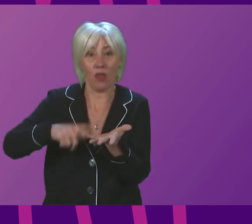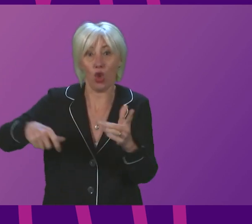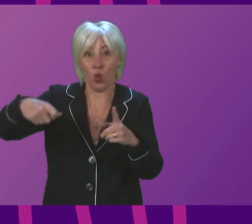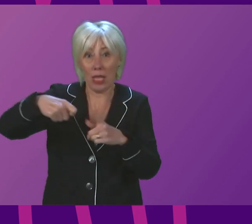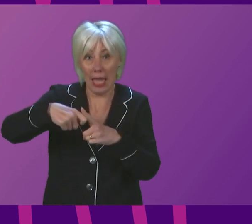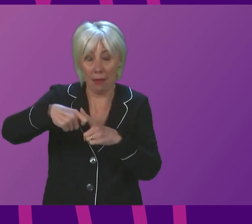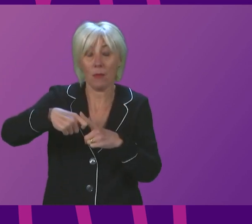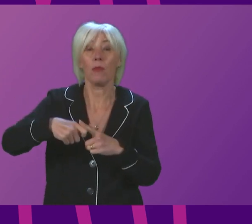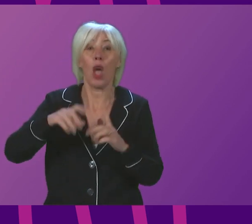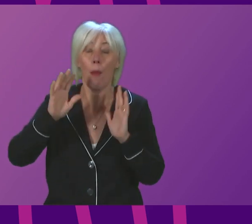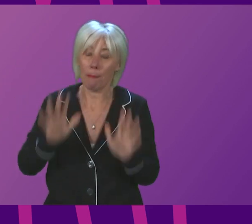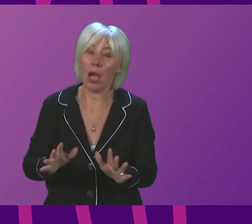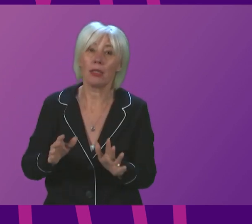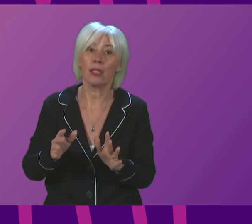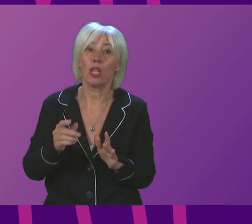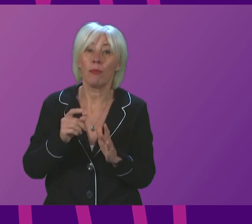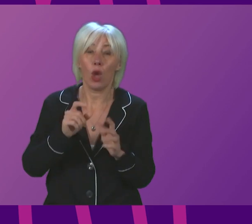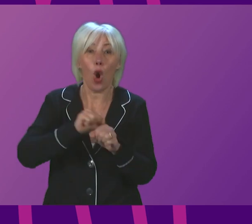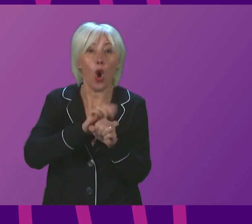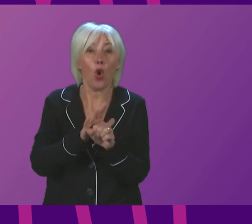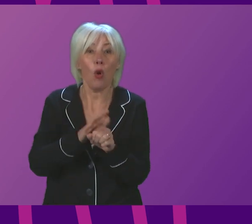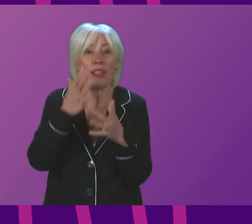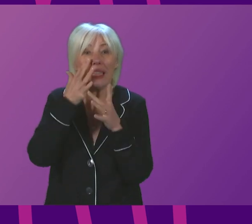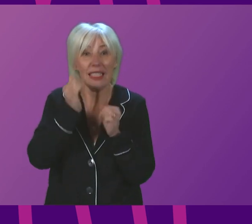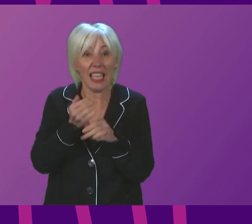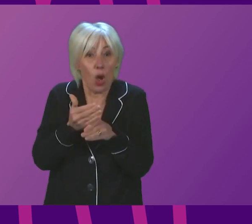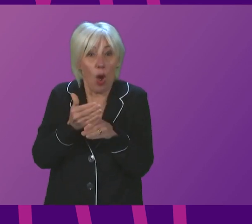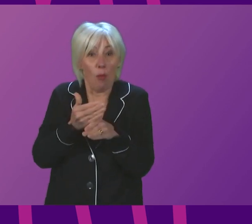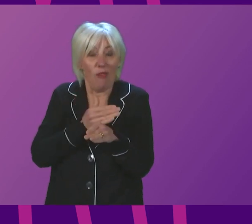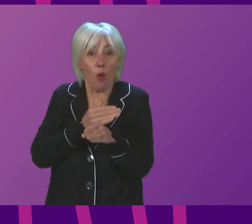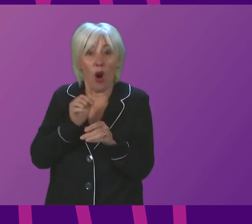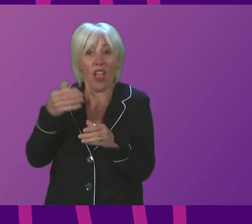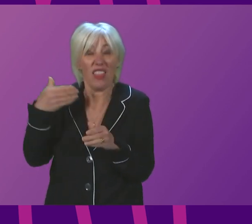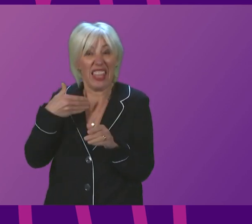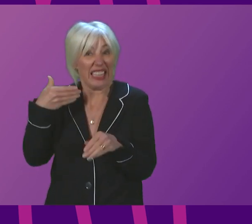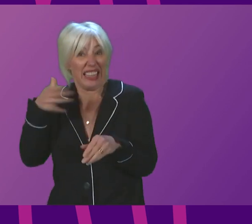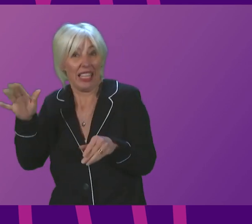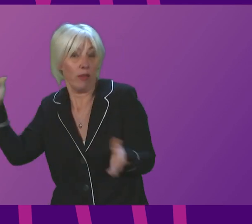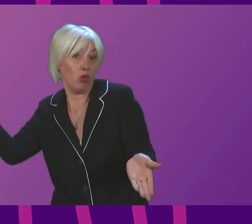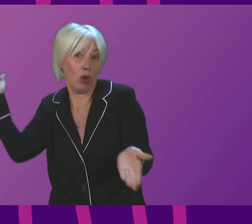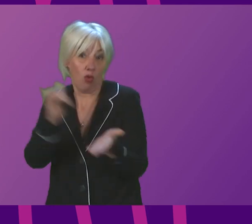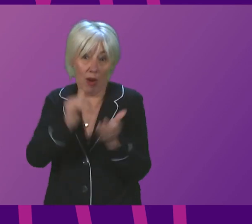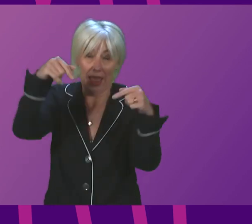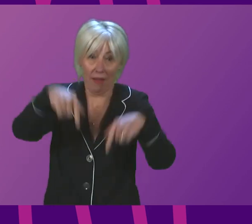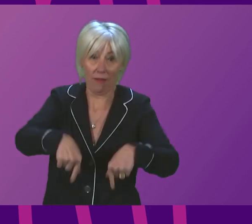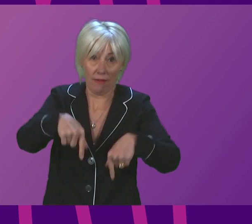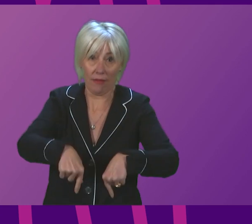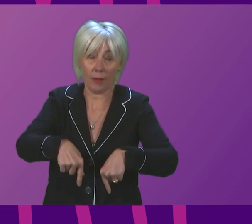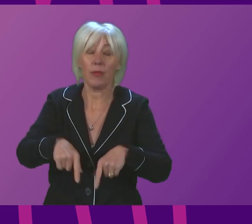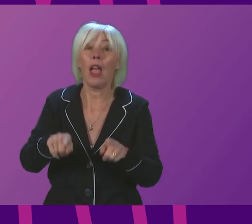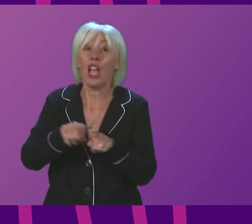common travel area will be required to take a Covid test shortly before they leave for the UK. This is in addition to the requirement to take a